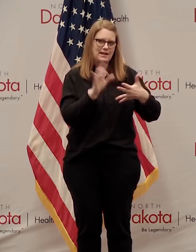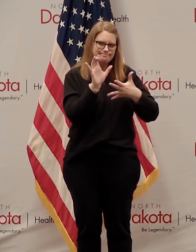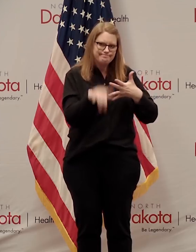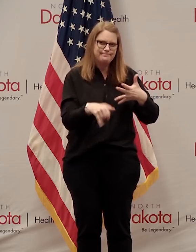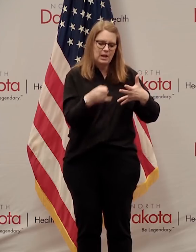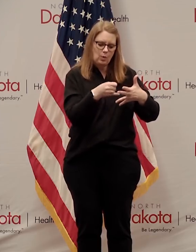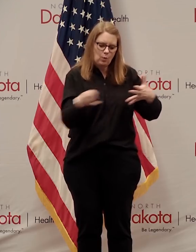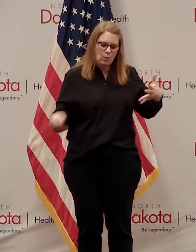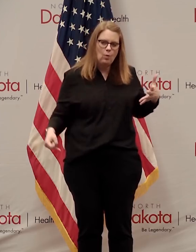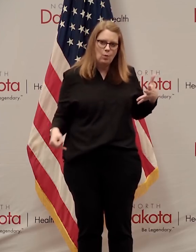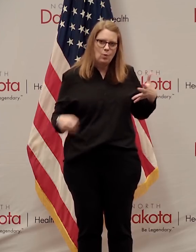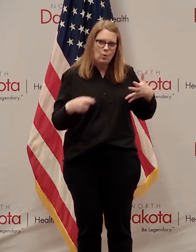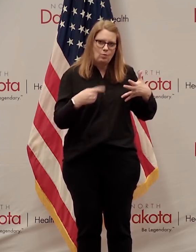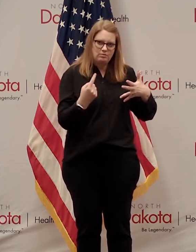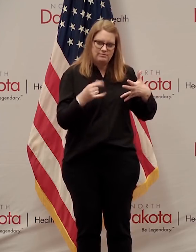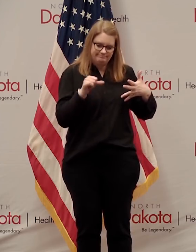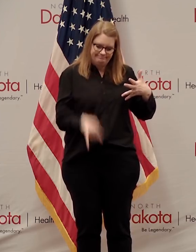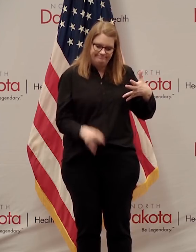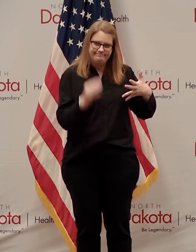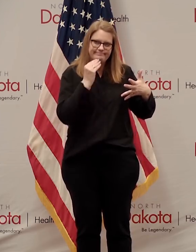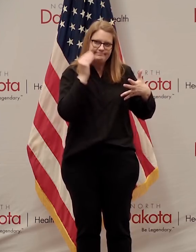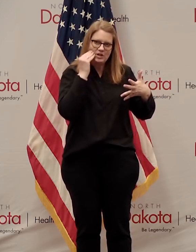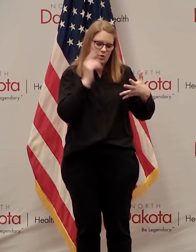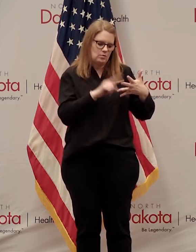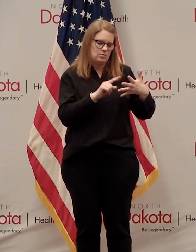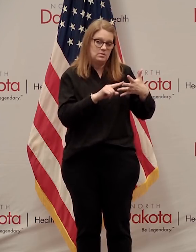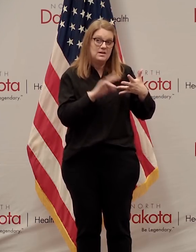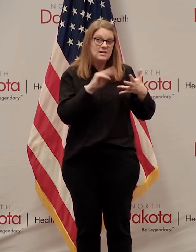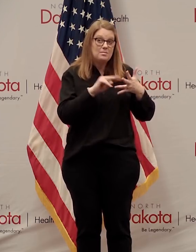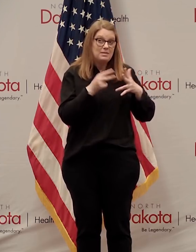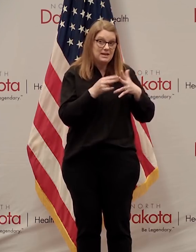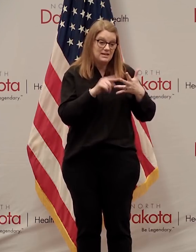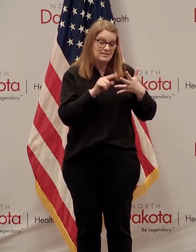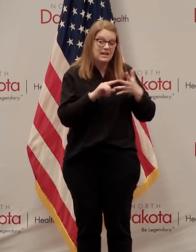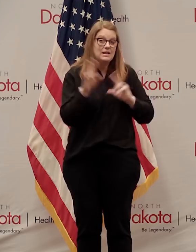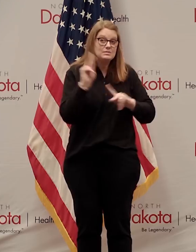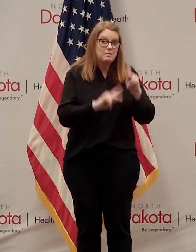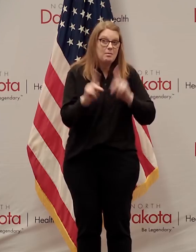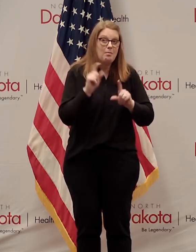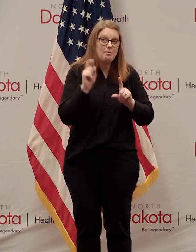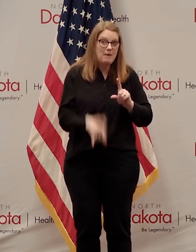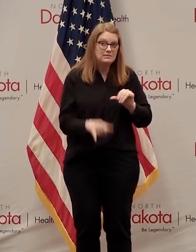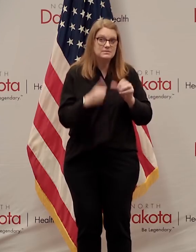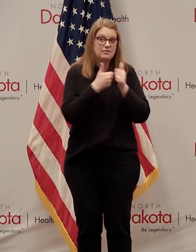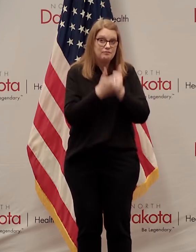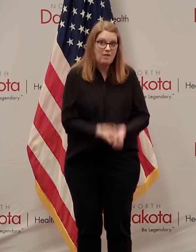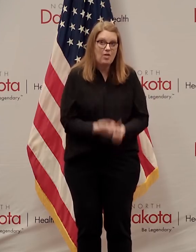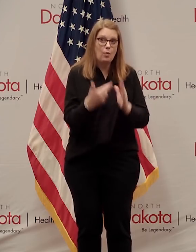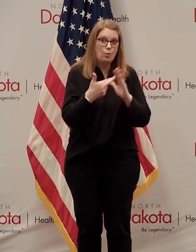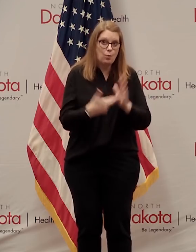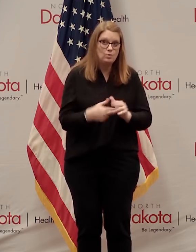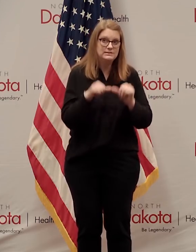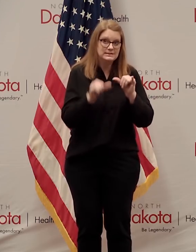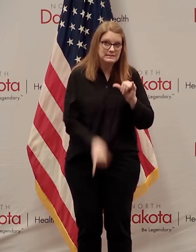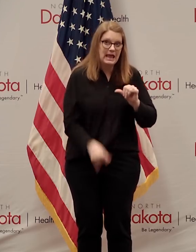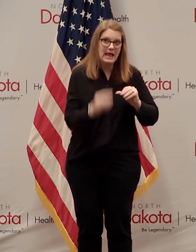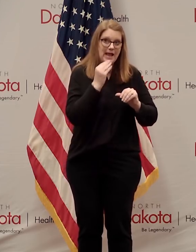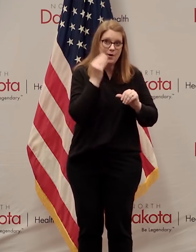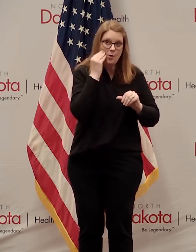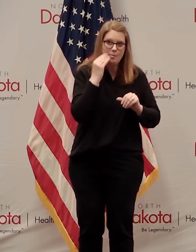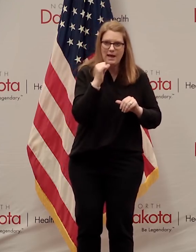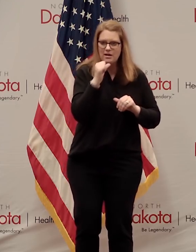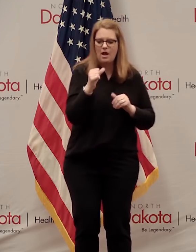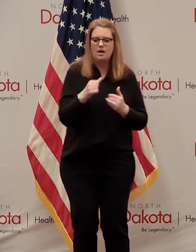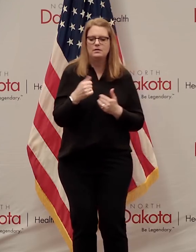and effective means that we have to have people who are disciplined to not have contact with others during their